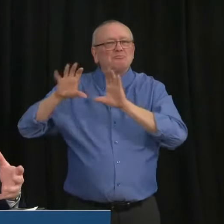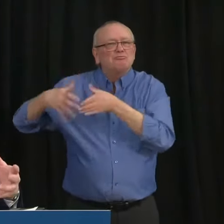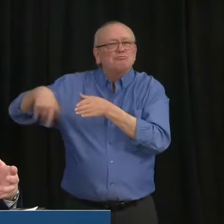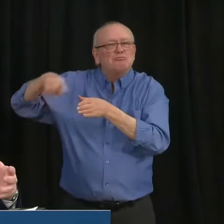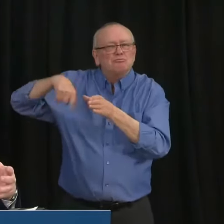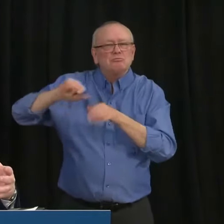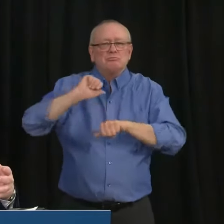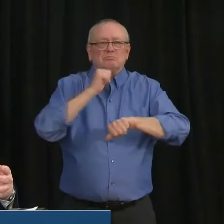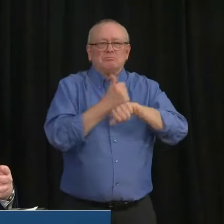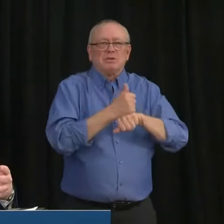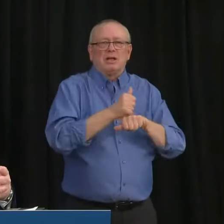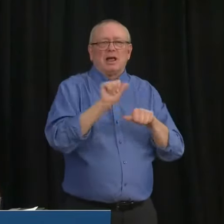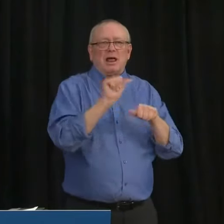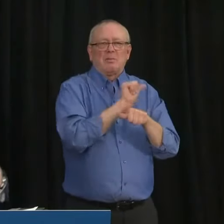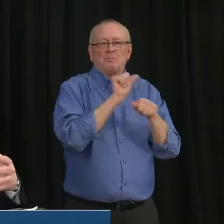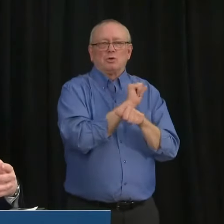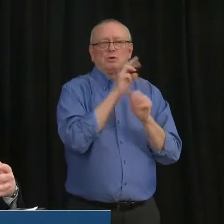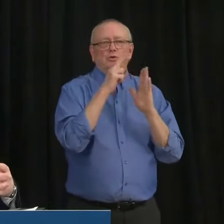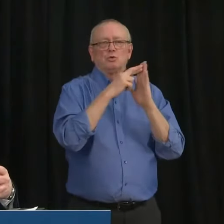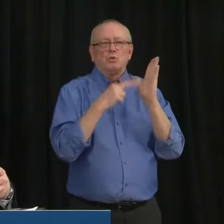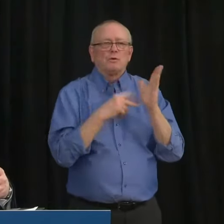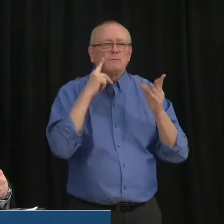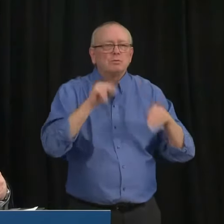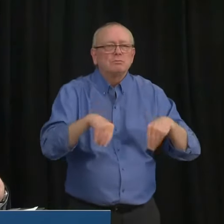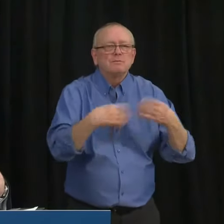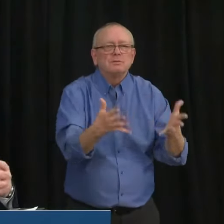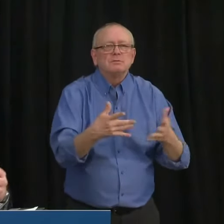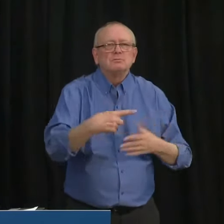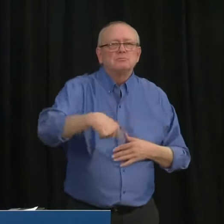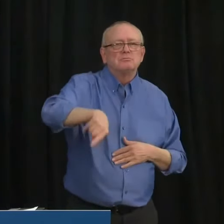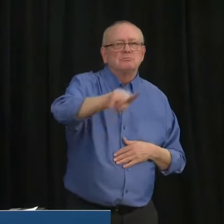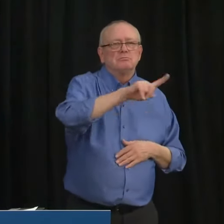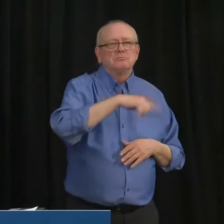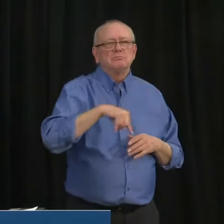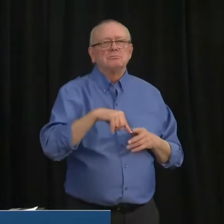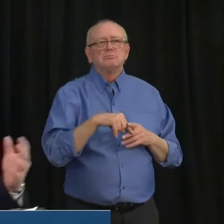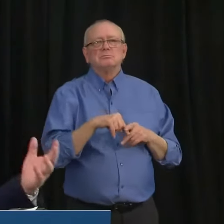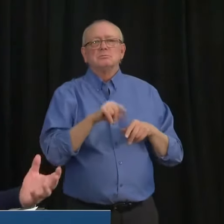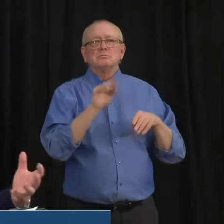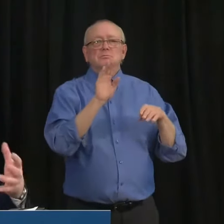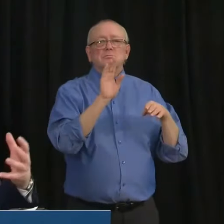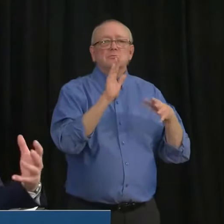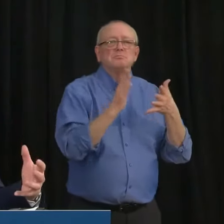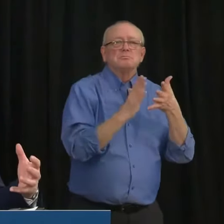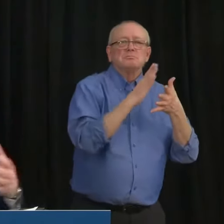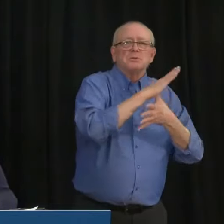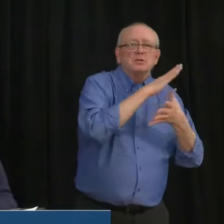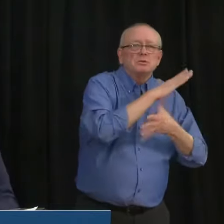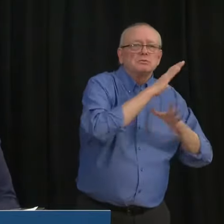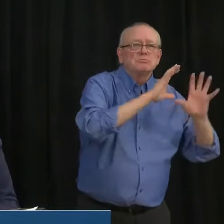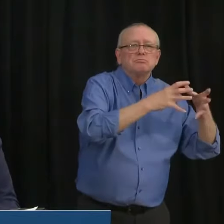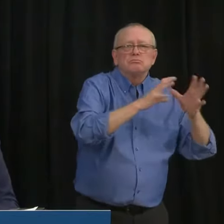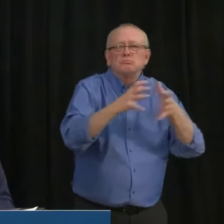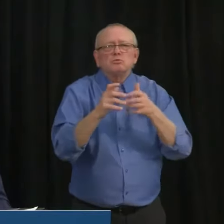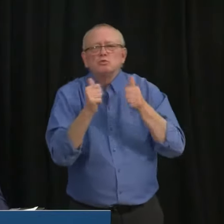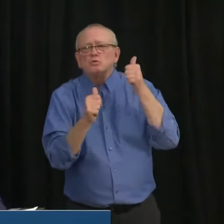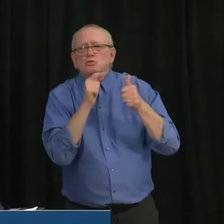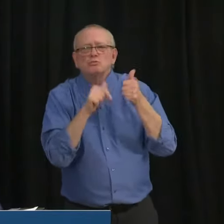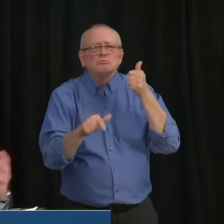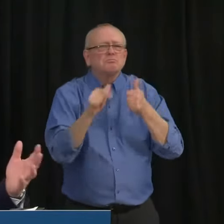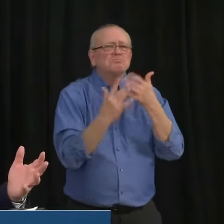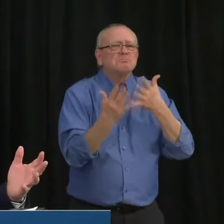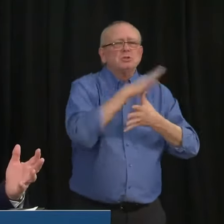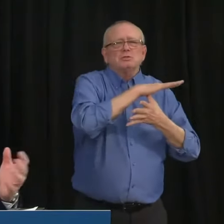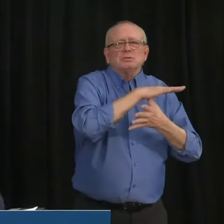rolling out the vaccine for the priority cohorts for inoculation. Obviously, we would most likely begin,